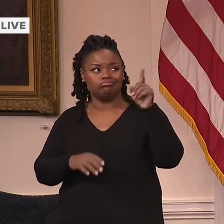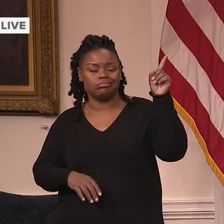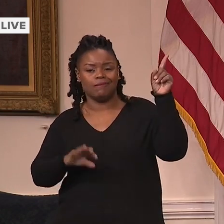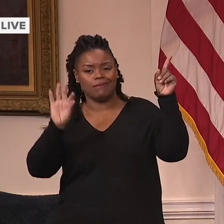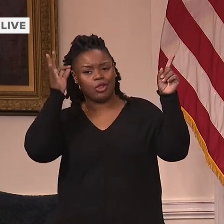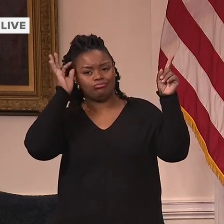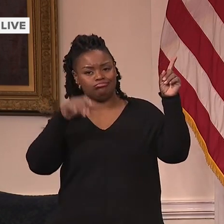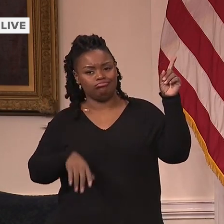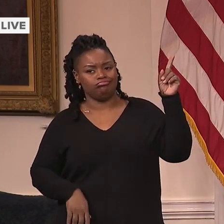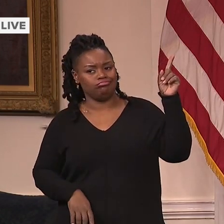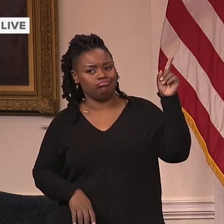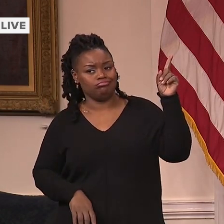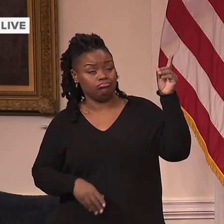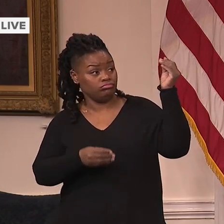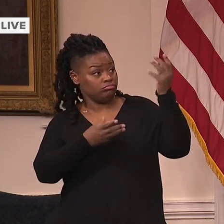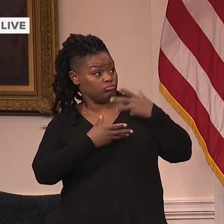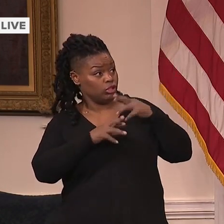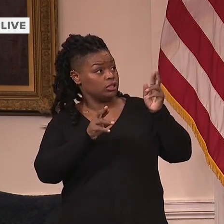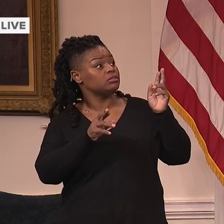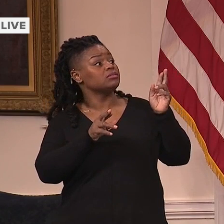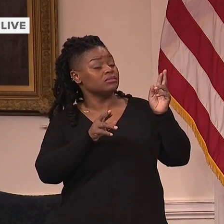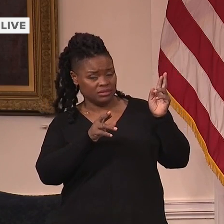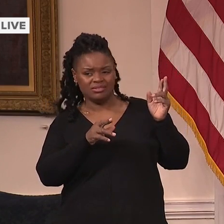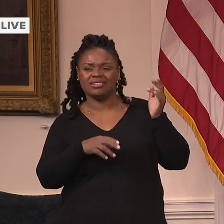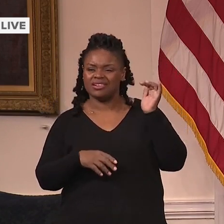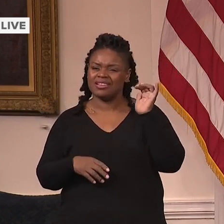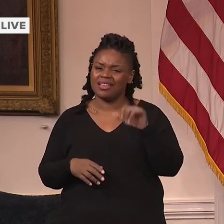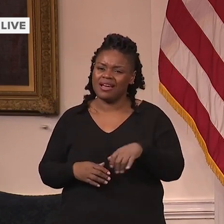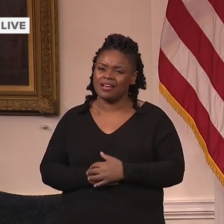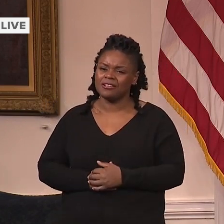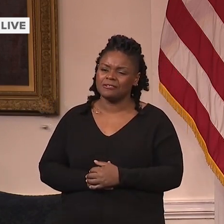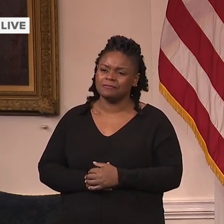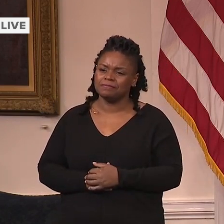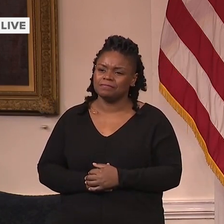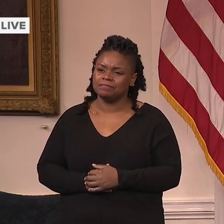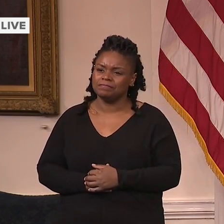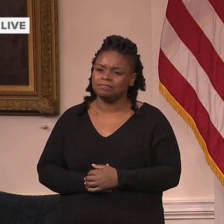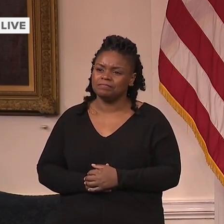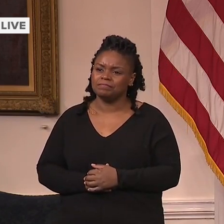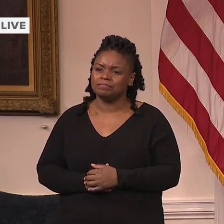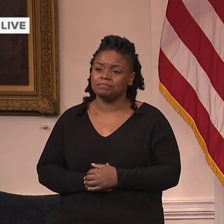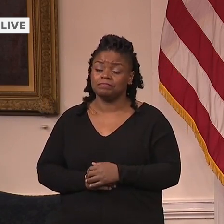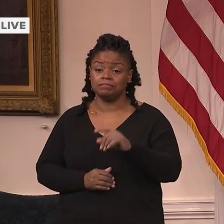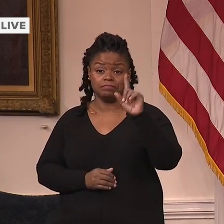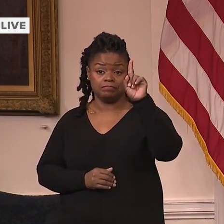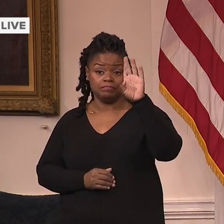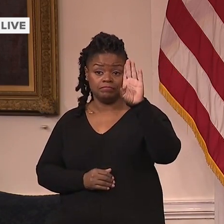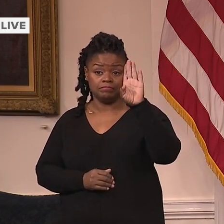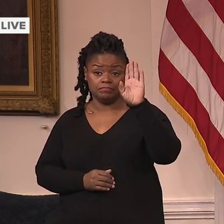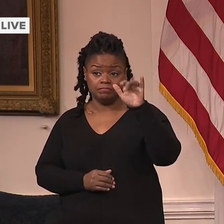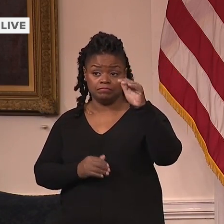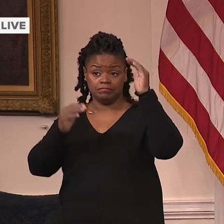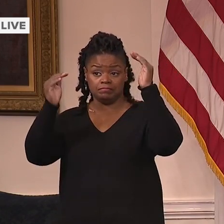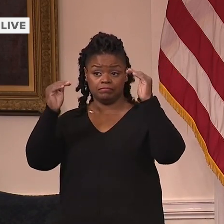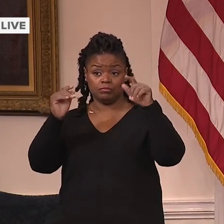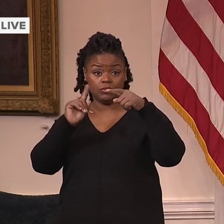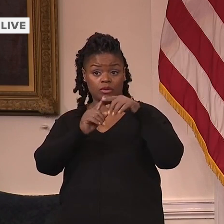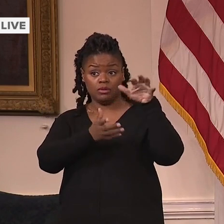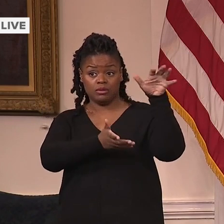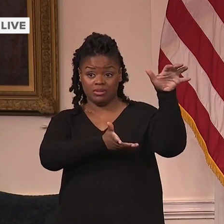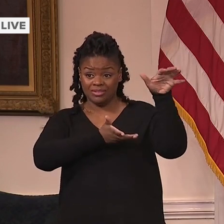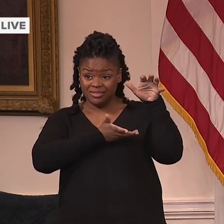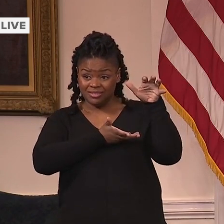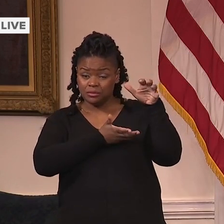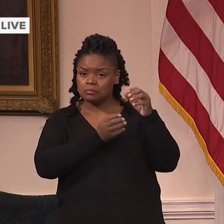to the state. As we expand into phase one B populations and as we receive more vaccine, we also do